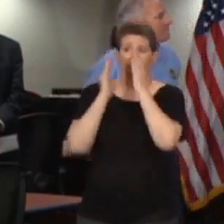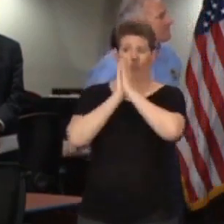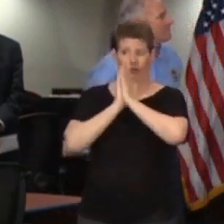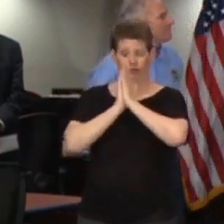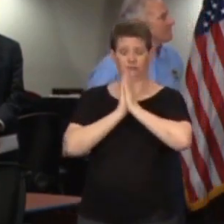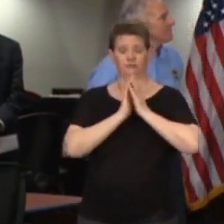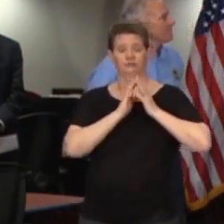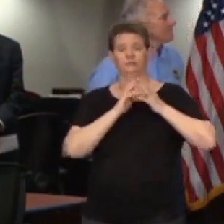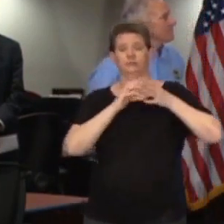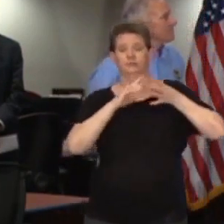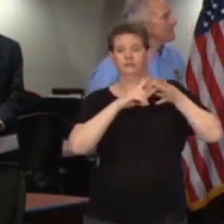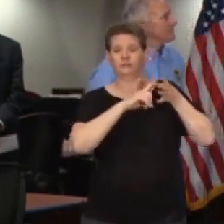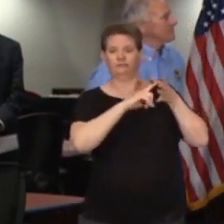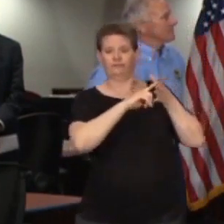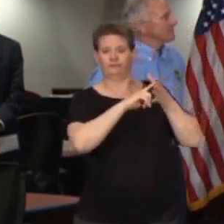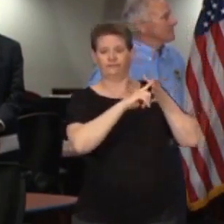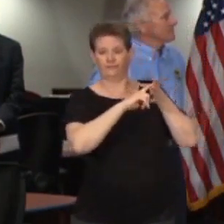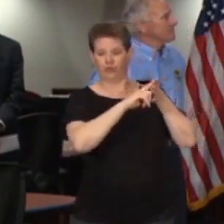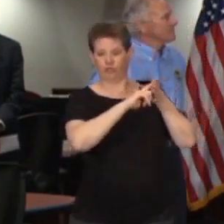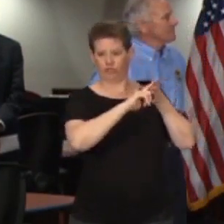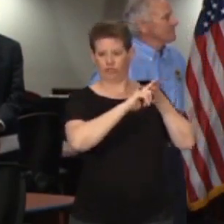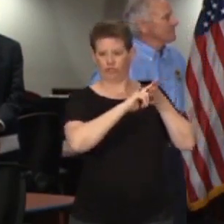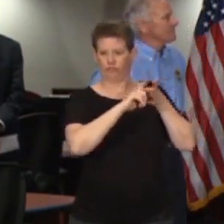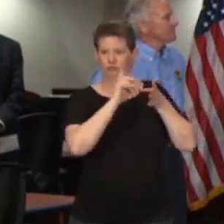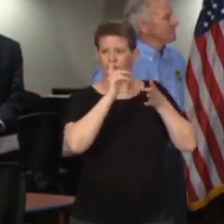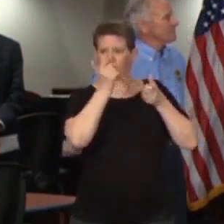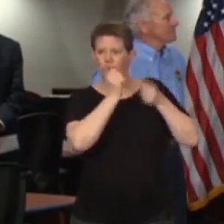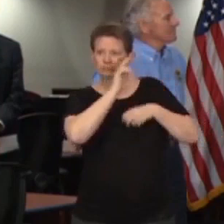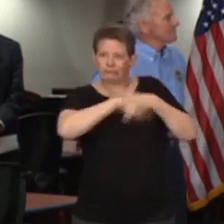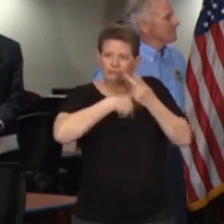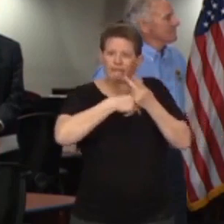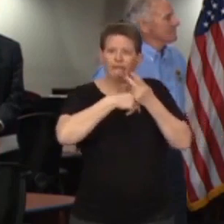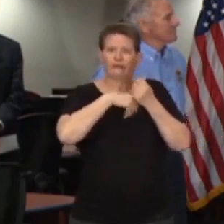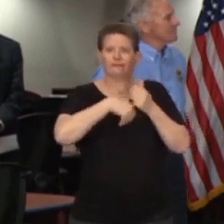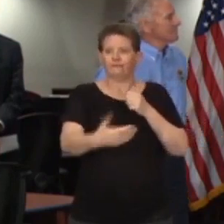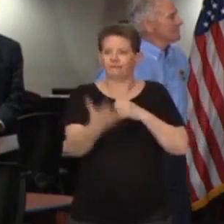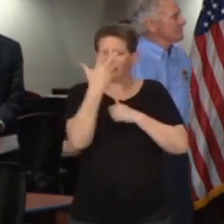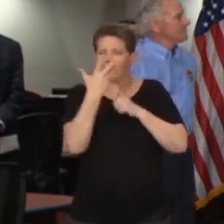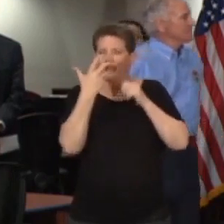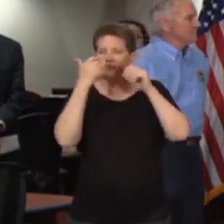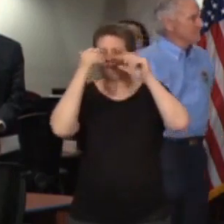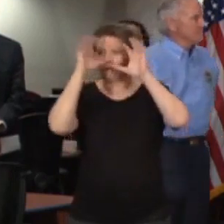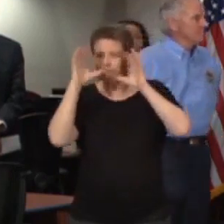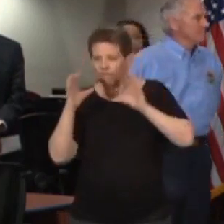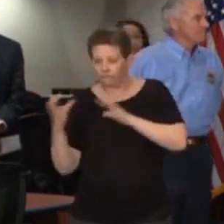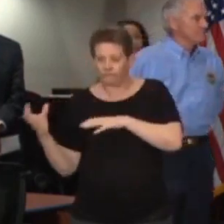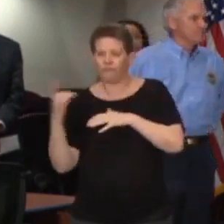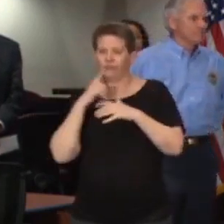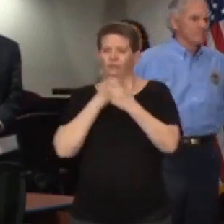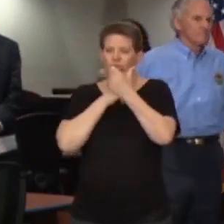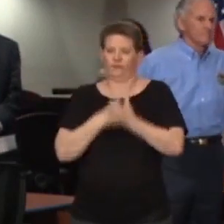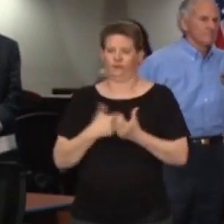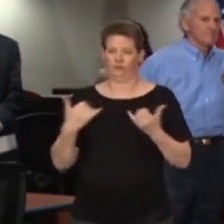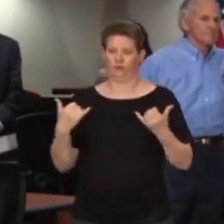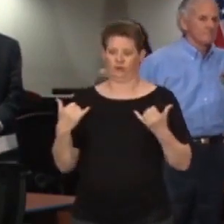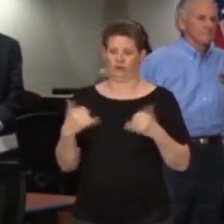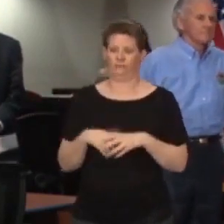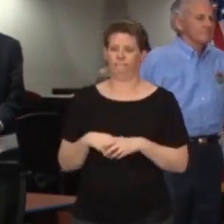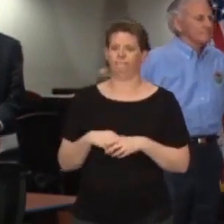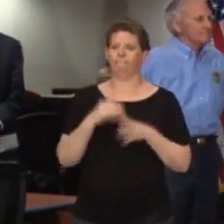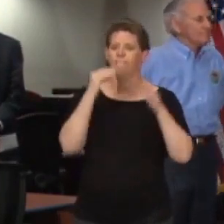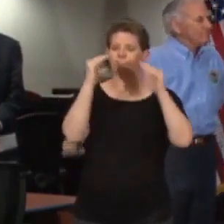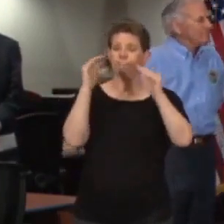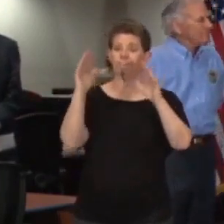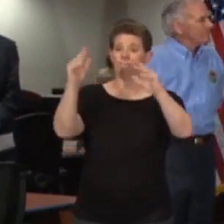The top line kind of outlines in terms of what the categories are, those five general categories that we're tracking right now. The second